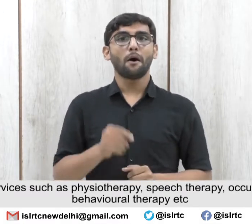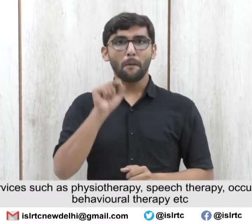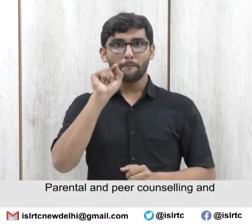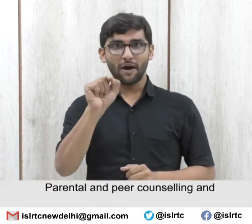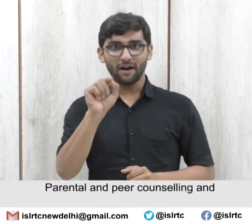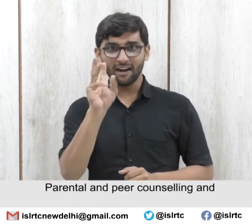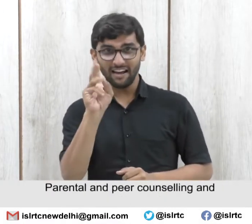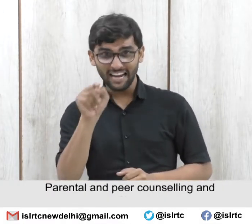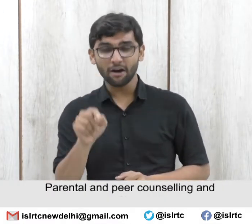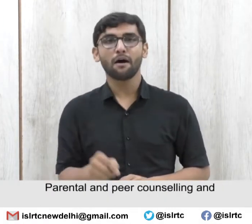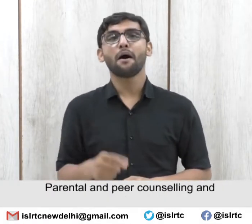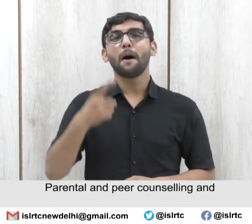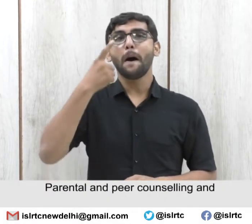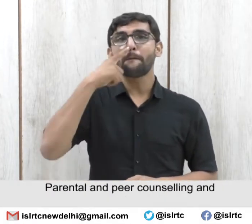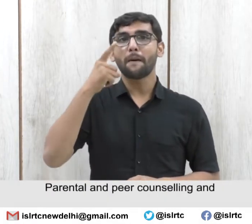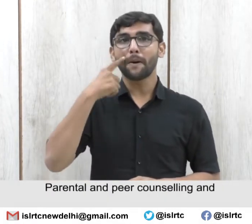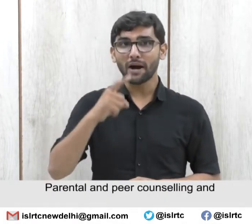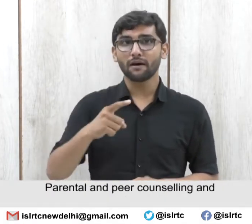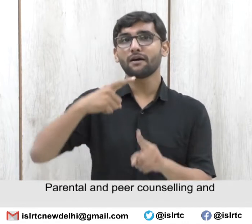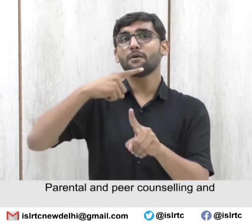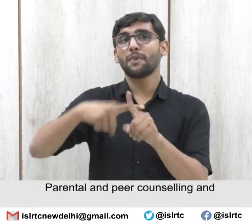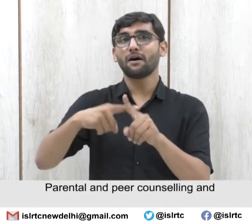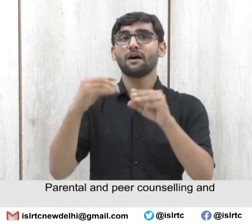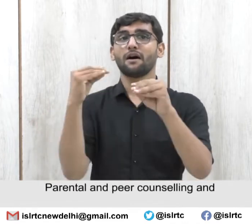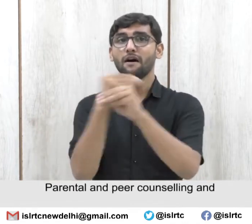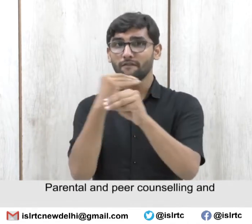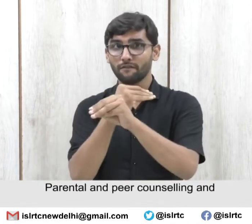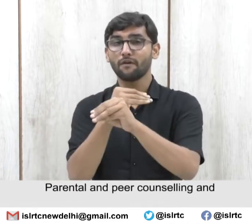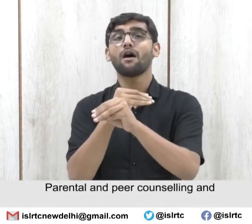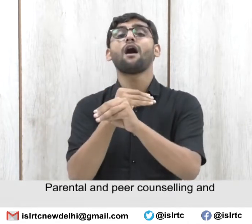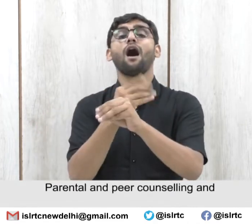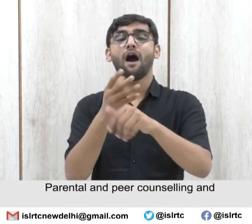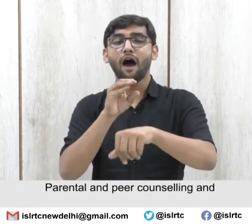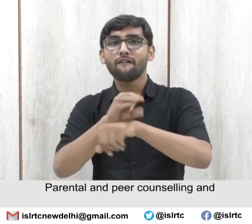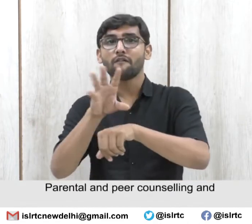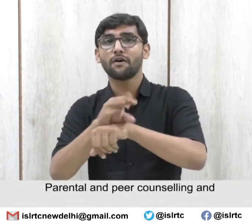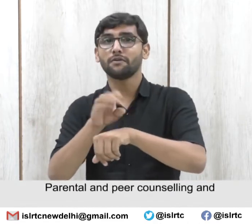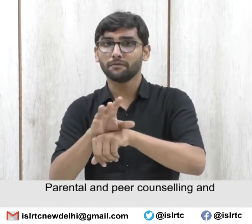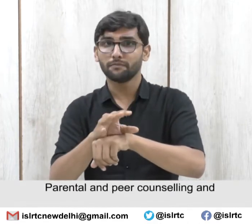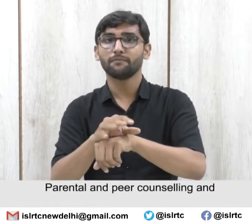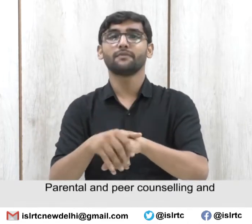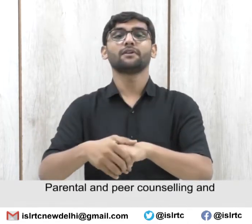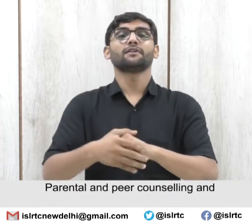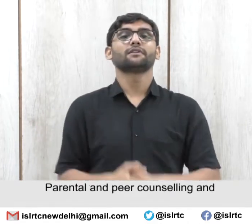Parental and Peer Counseling Next